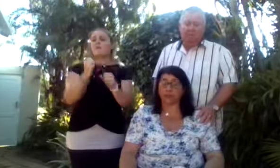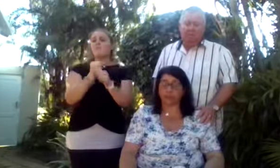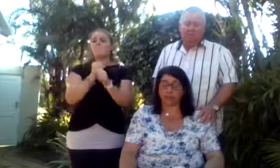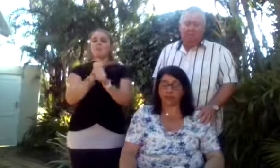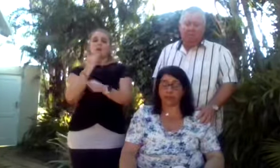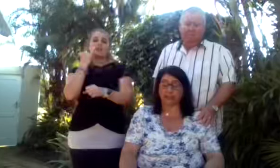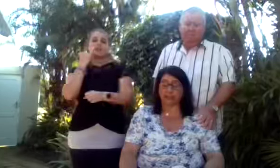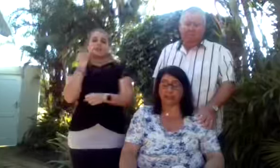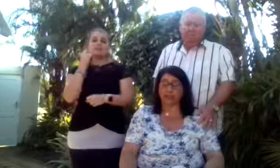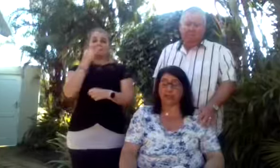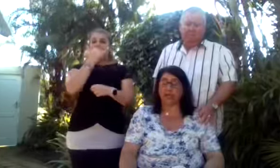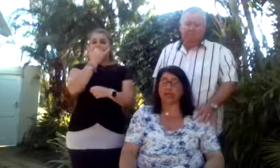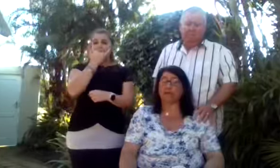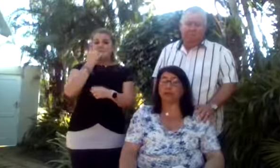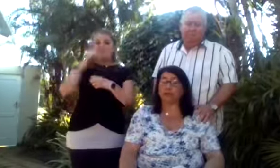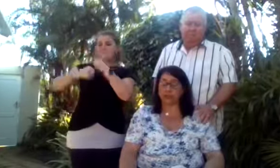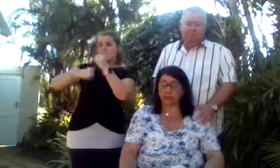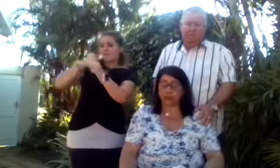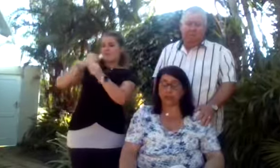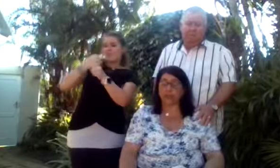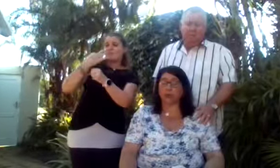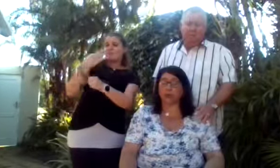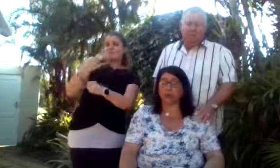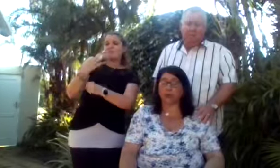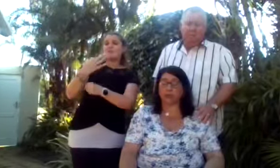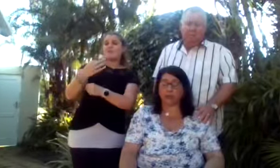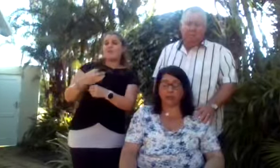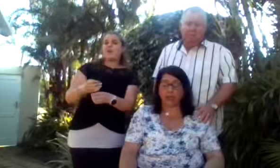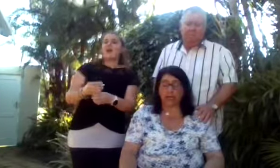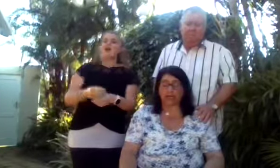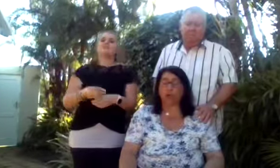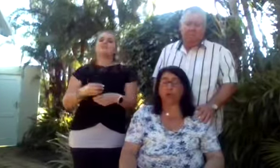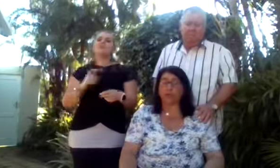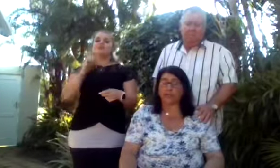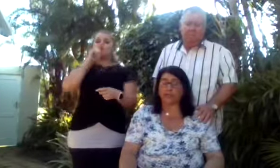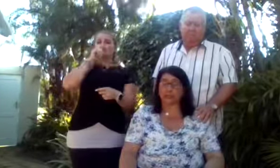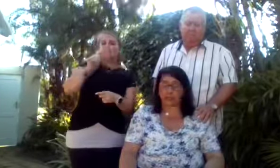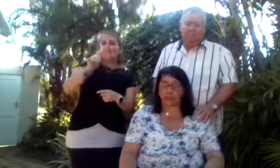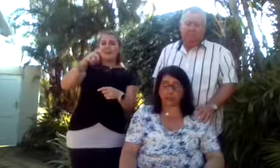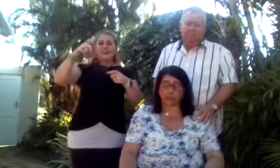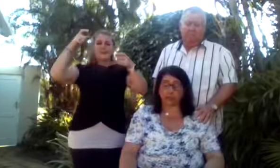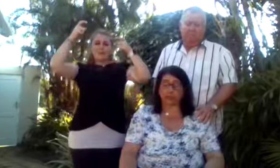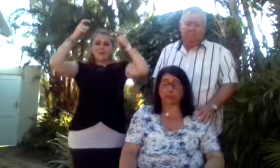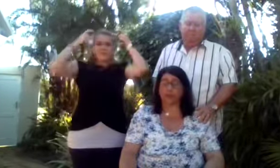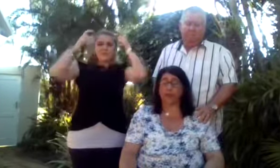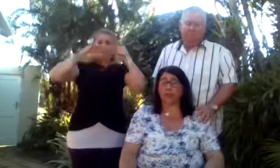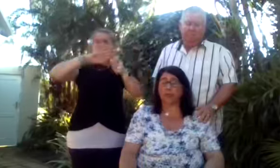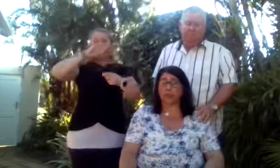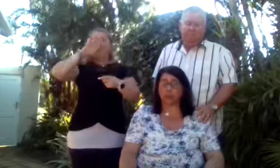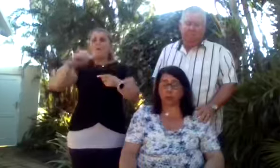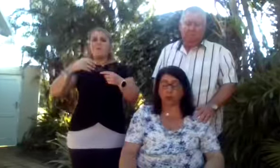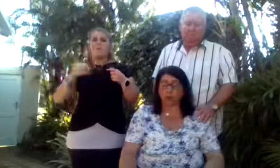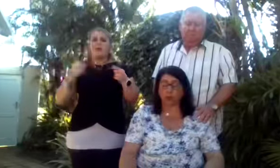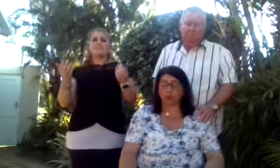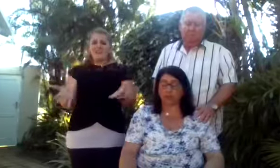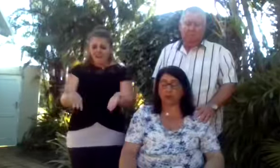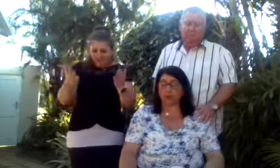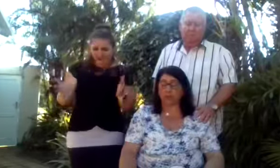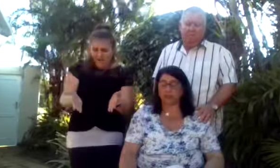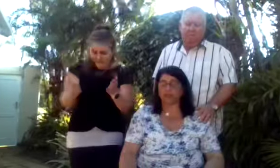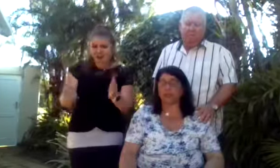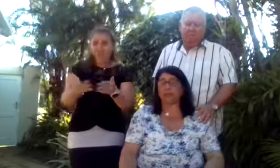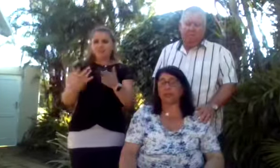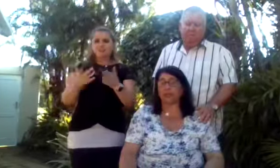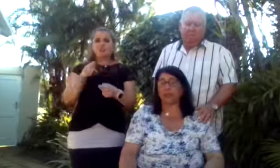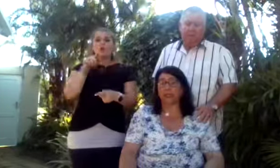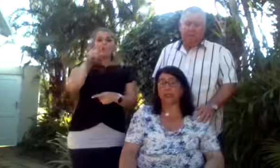over the last three years, and for treating her like a queen, and for always encouraging her. You will always be a